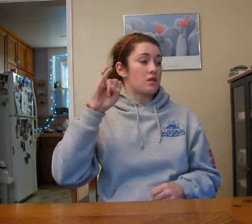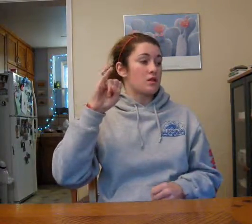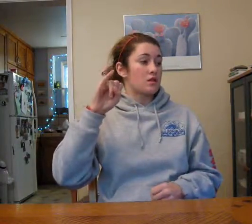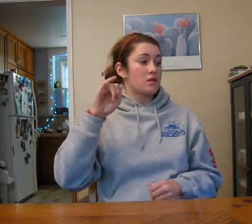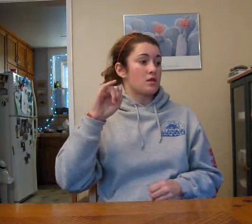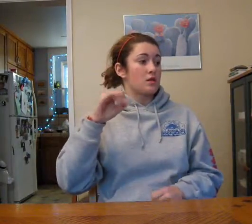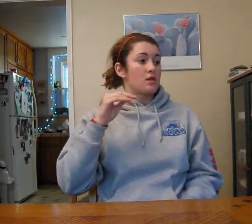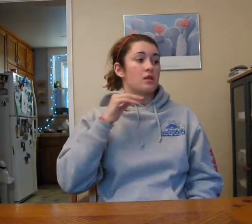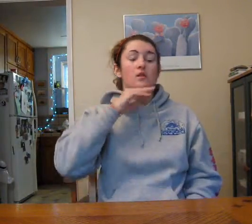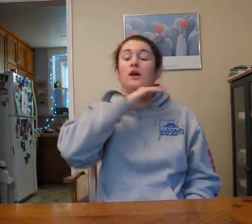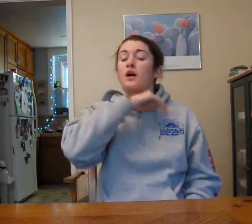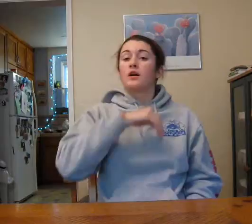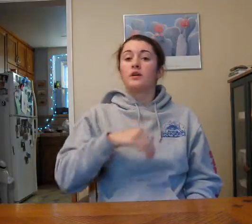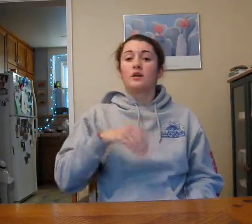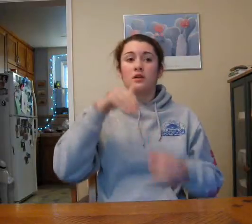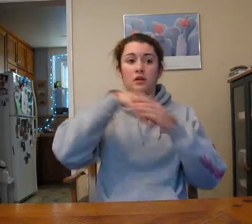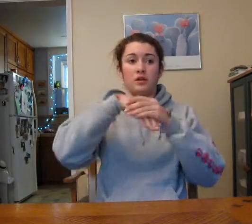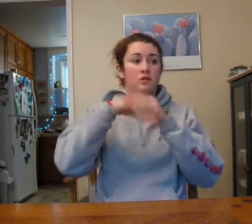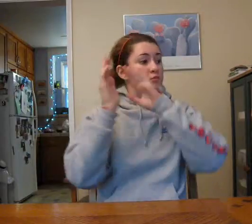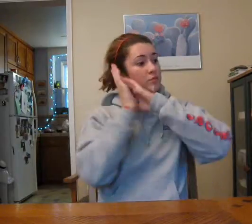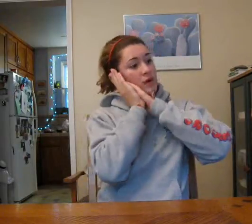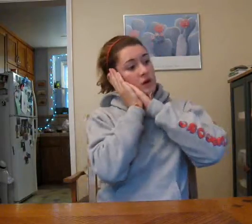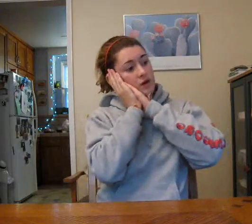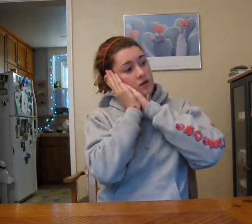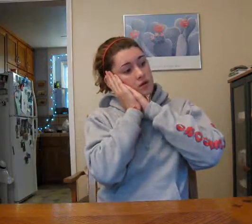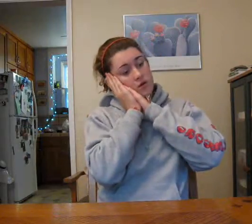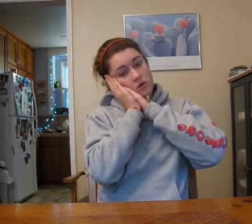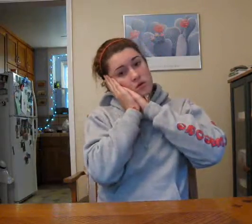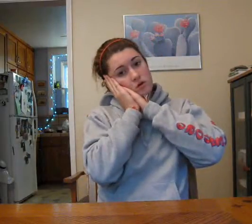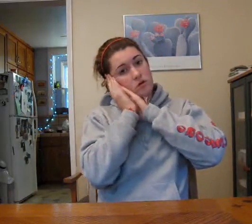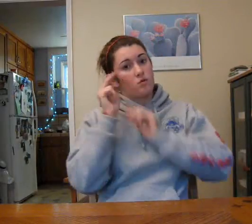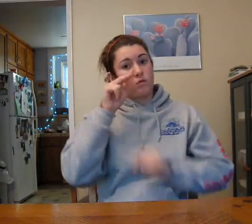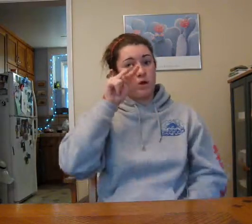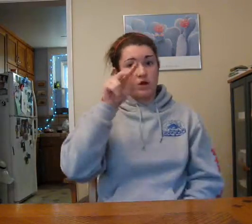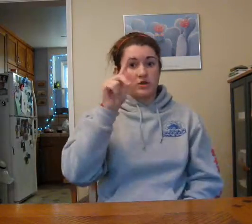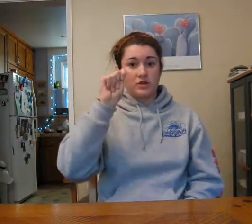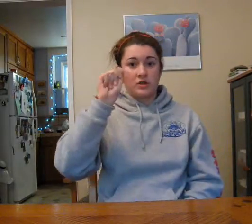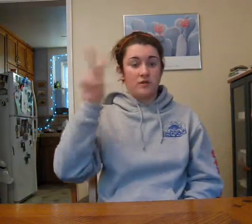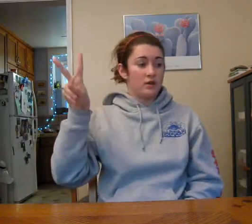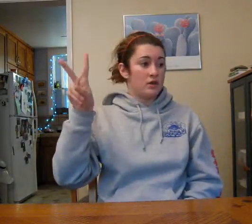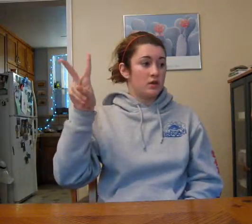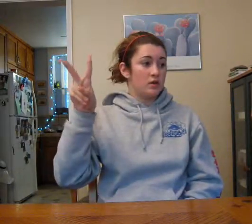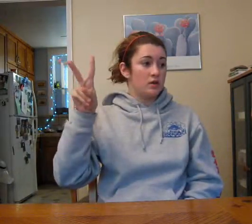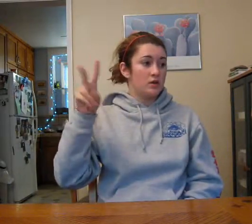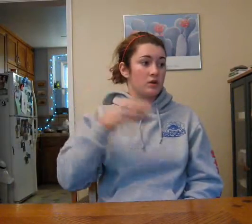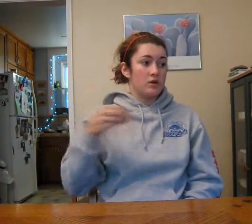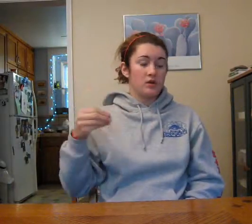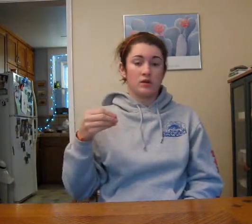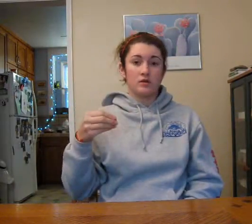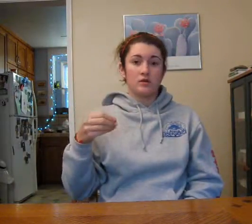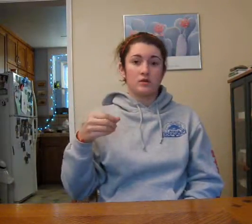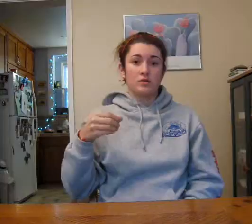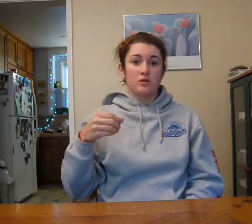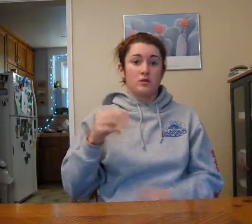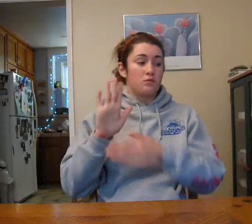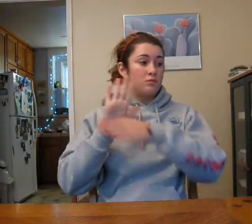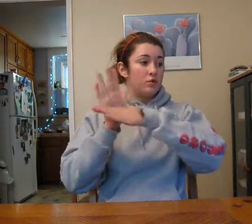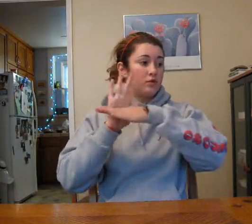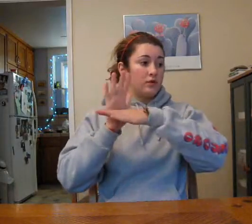Why in bed watch TV and movie